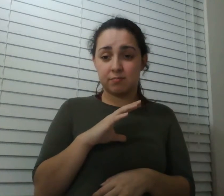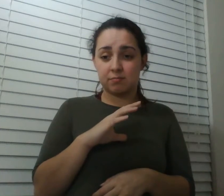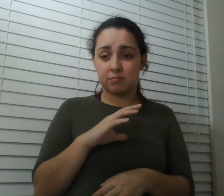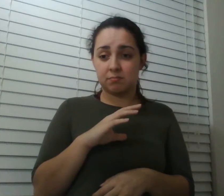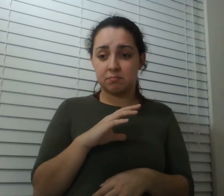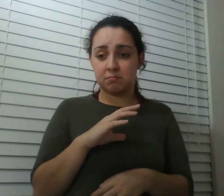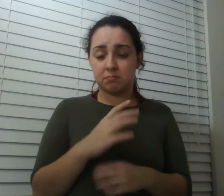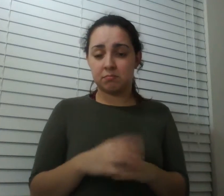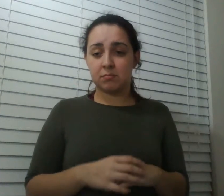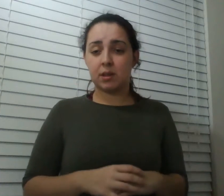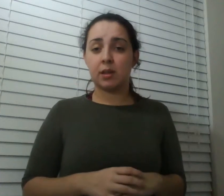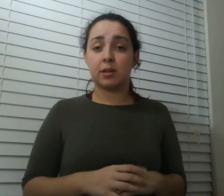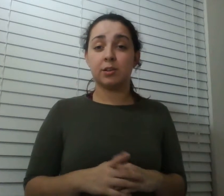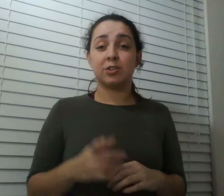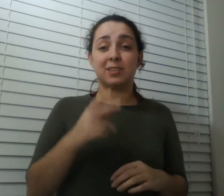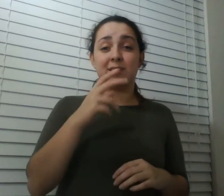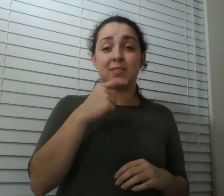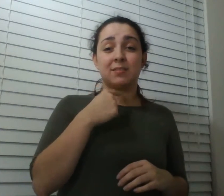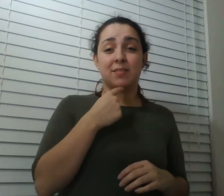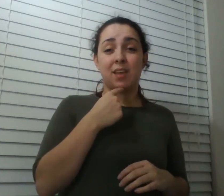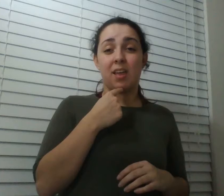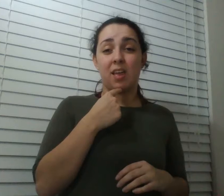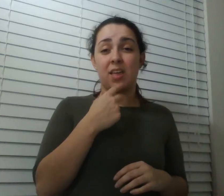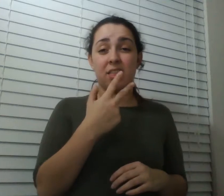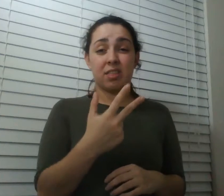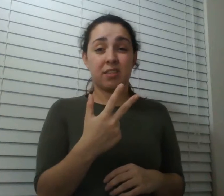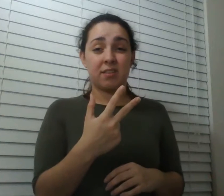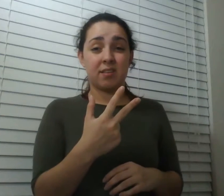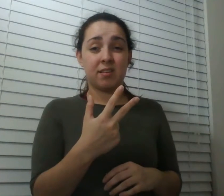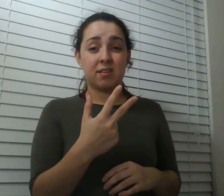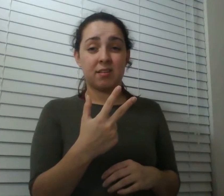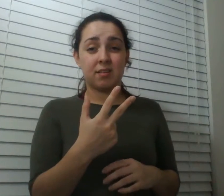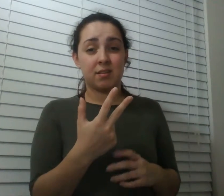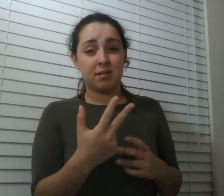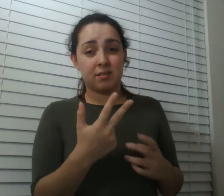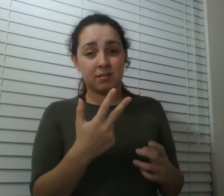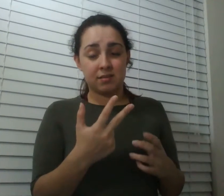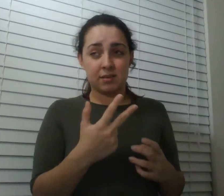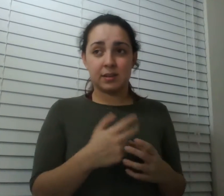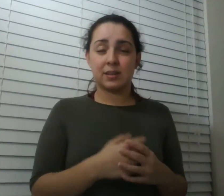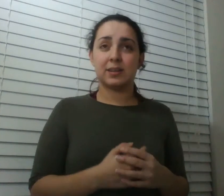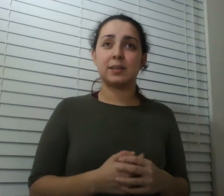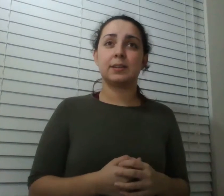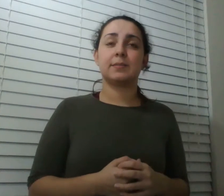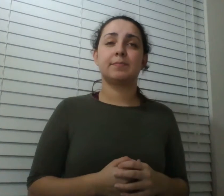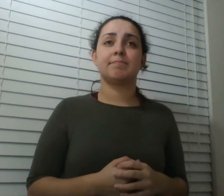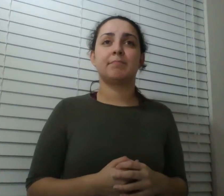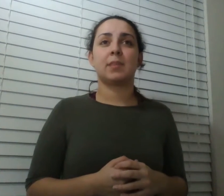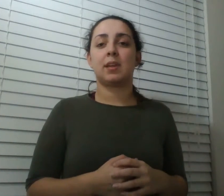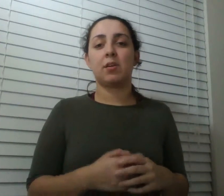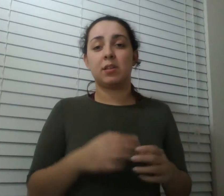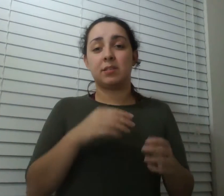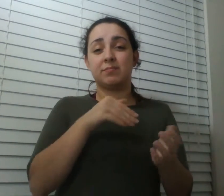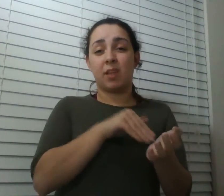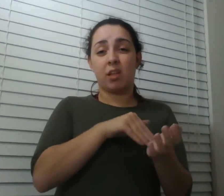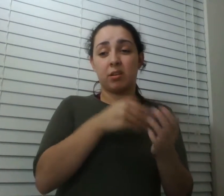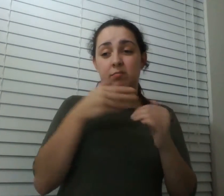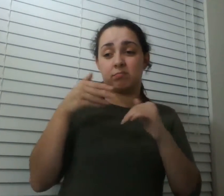since she said three anyway he's like all right well you know have some aspirin go home and this happened a few times she wasn't getting any better so